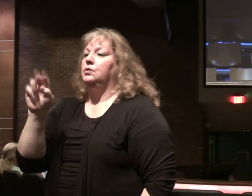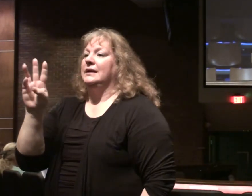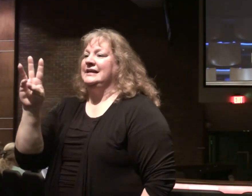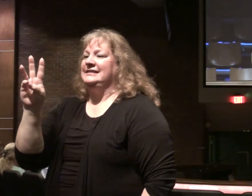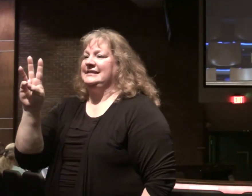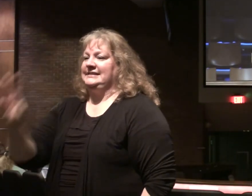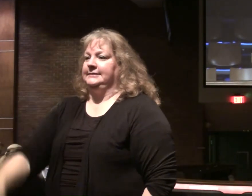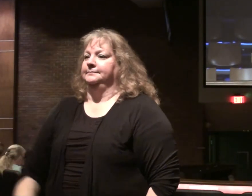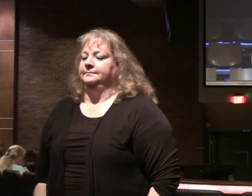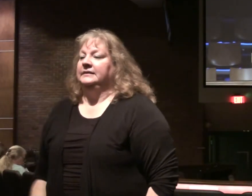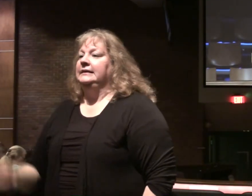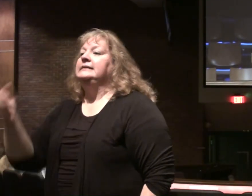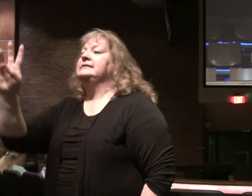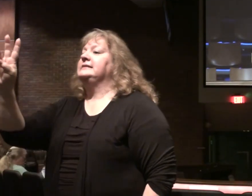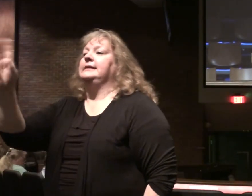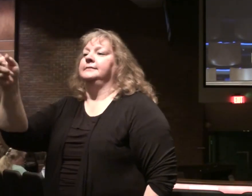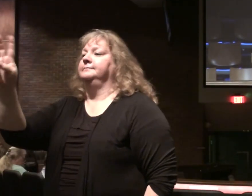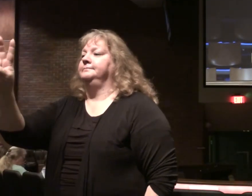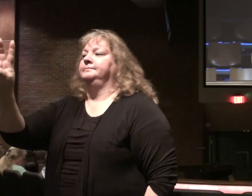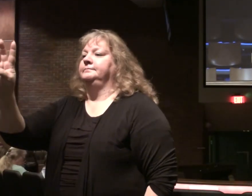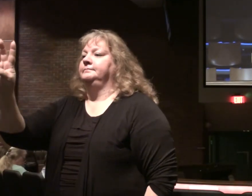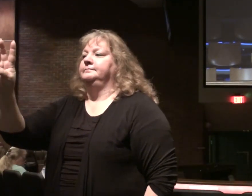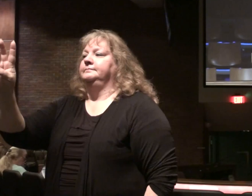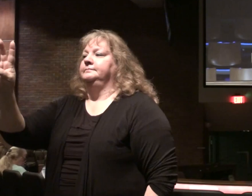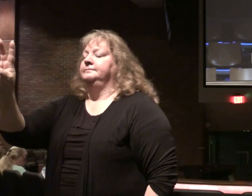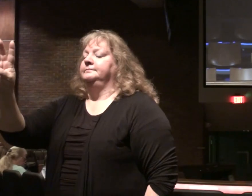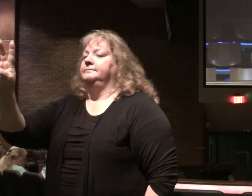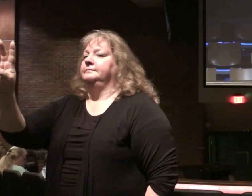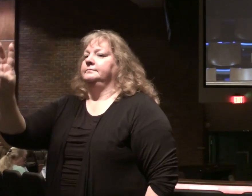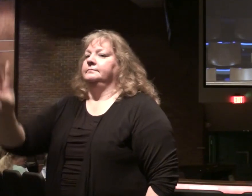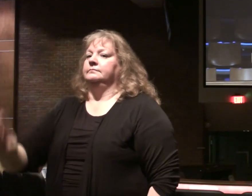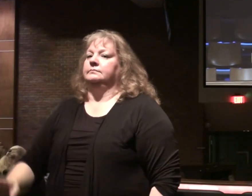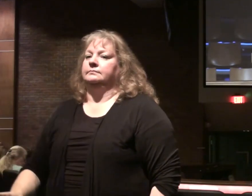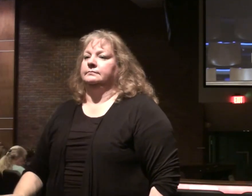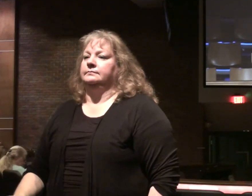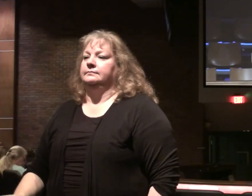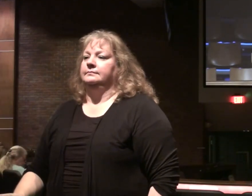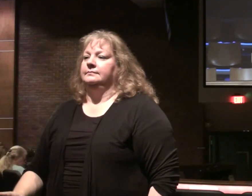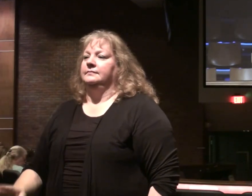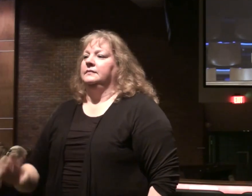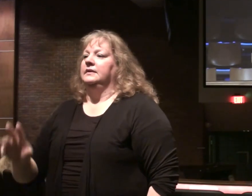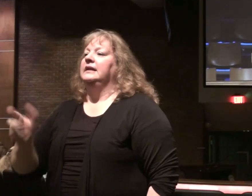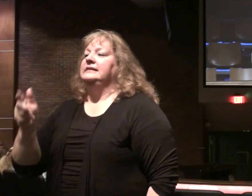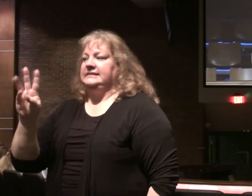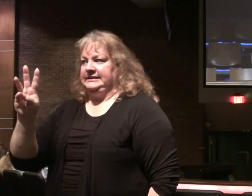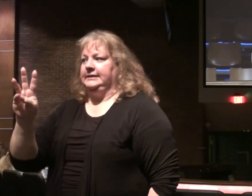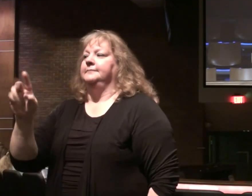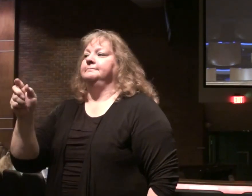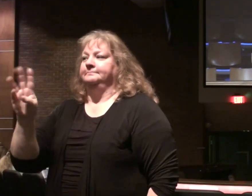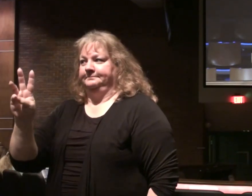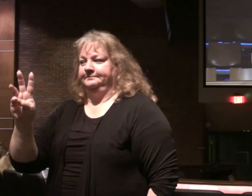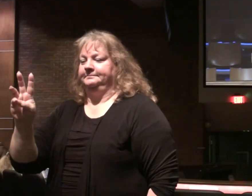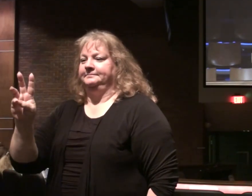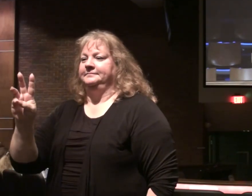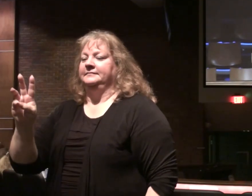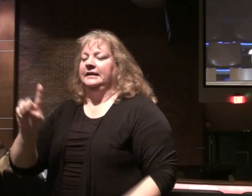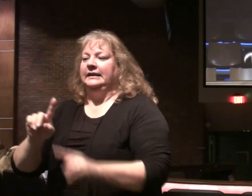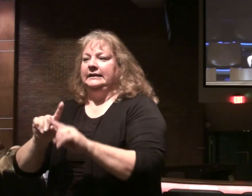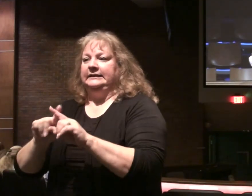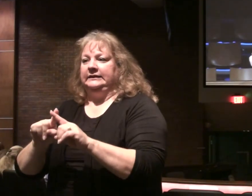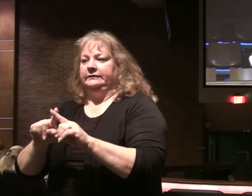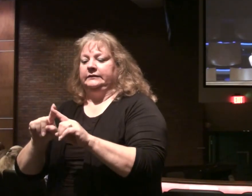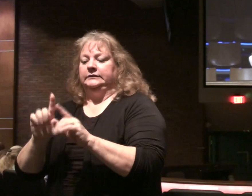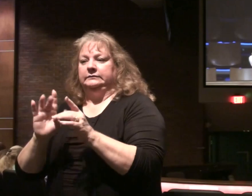If you would. Luke 16. Come back to that. you will be fortunate. Turn up. You page this forward. To Luke 16. Different context here.